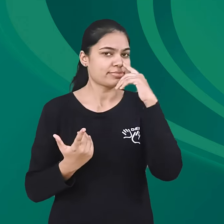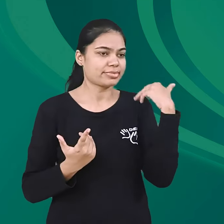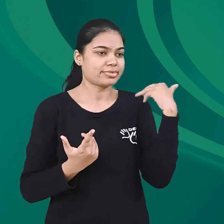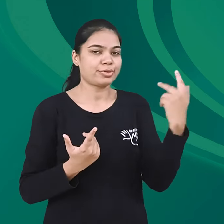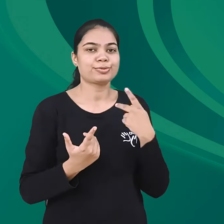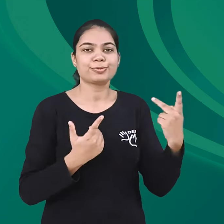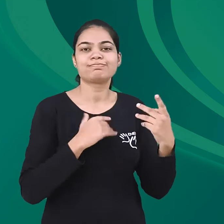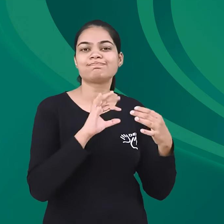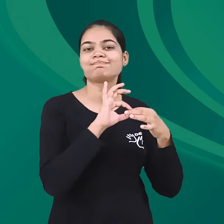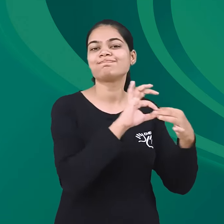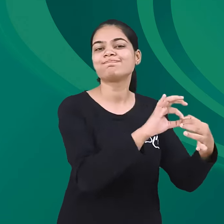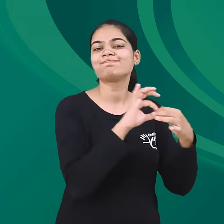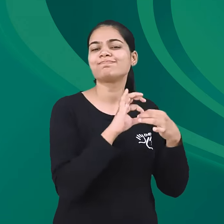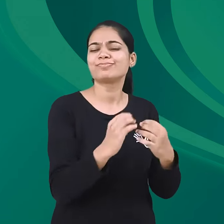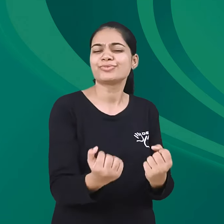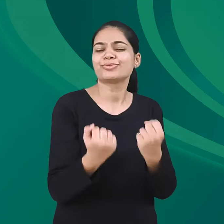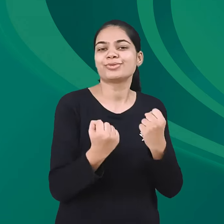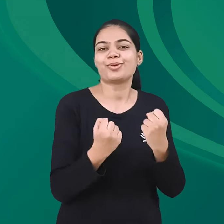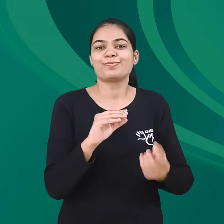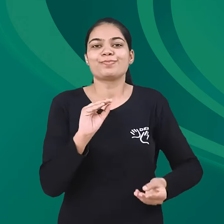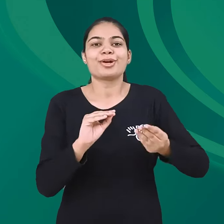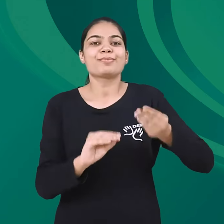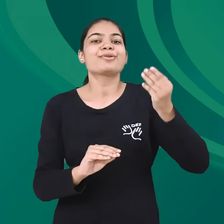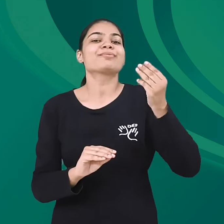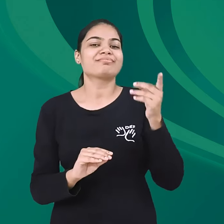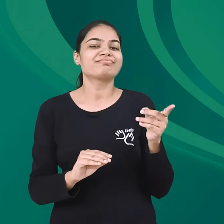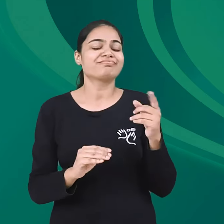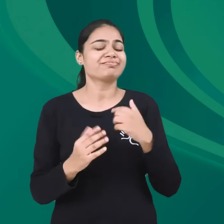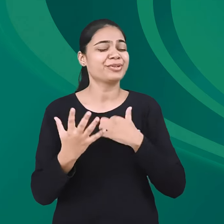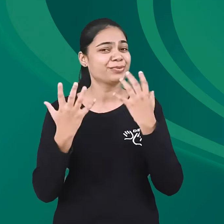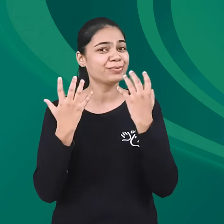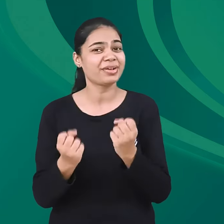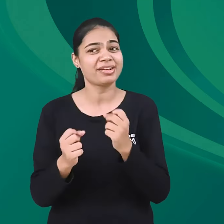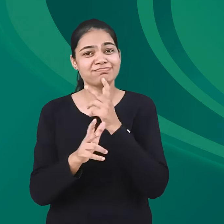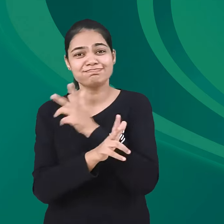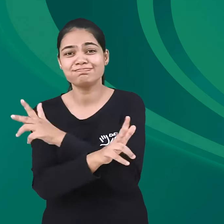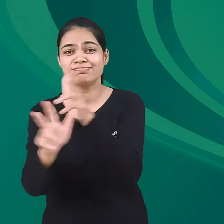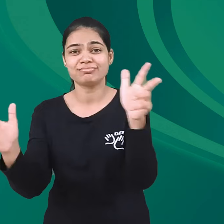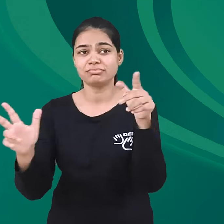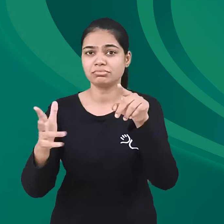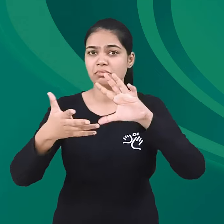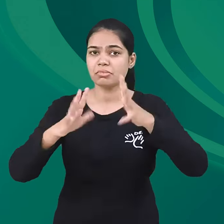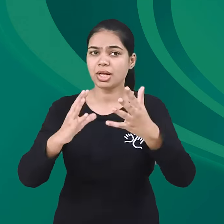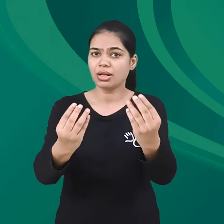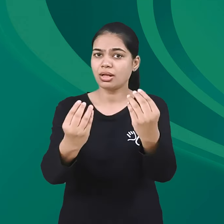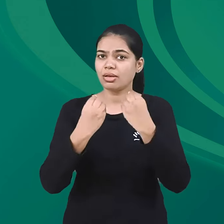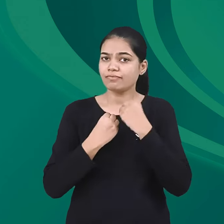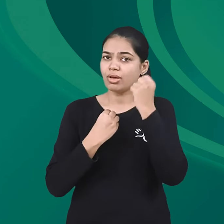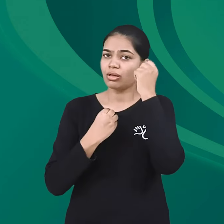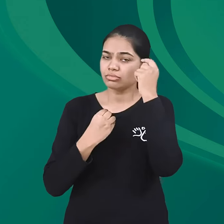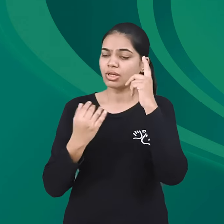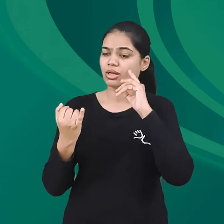make our bond more and more strong. So, I would say thank you, iSell, for